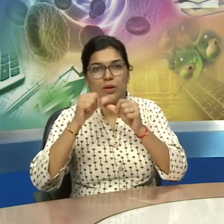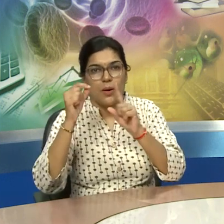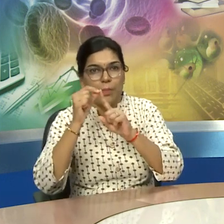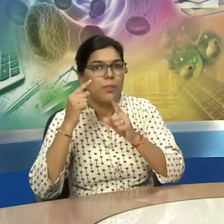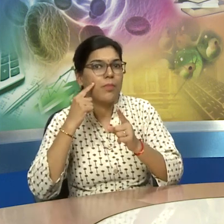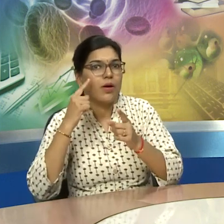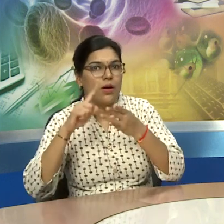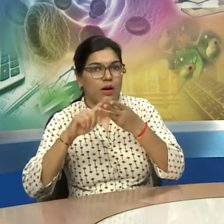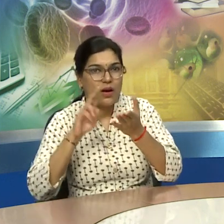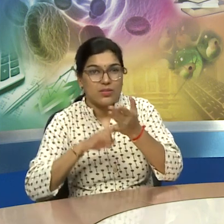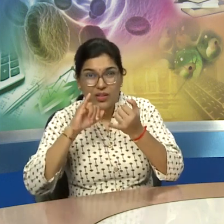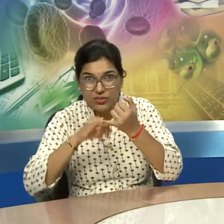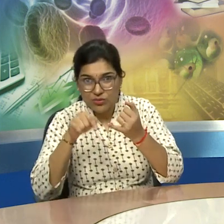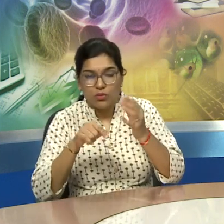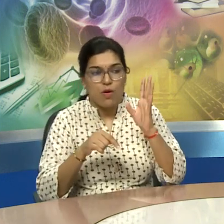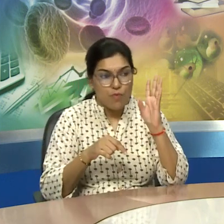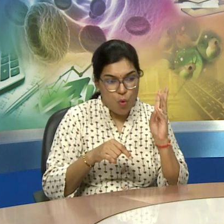they are also known as the